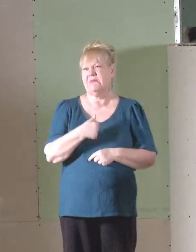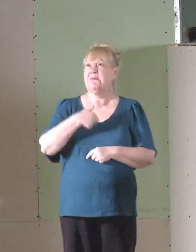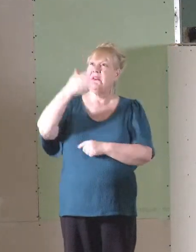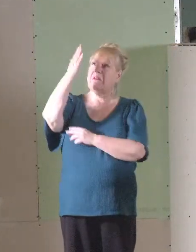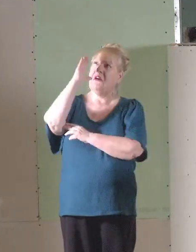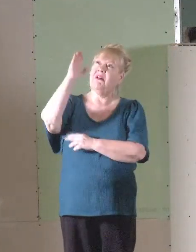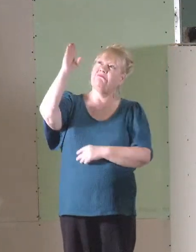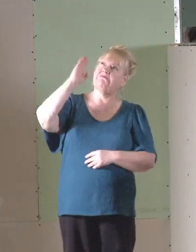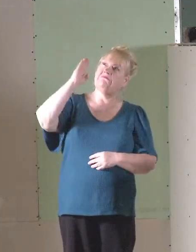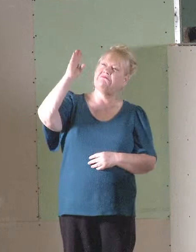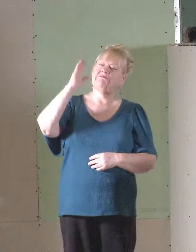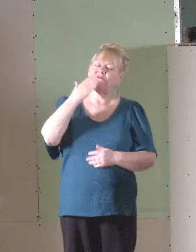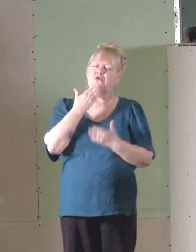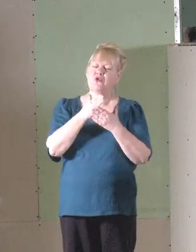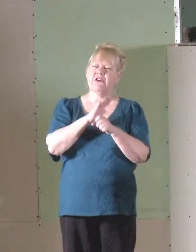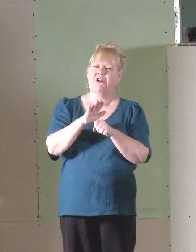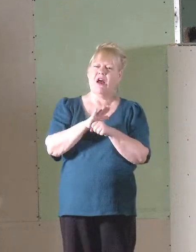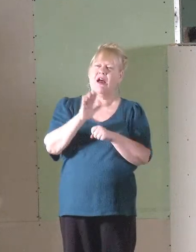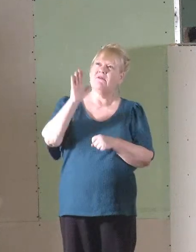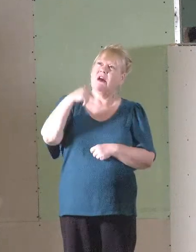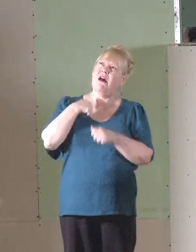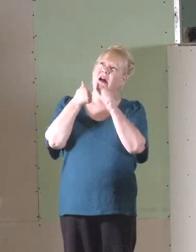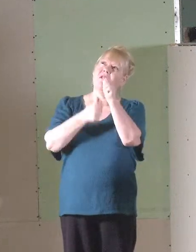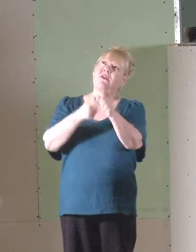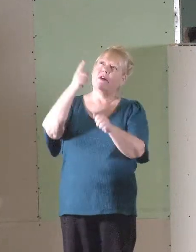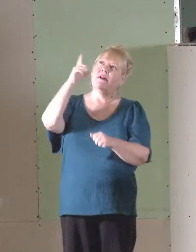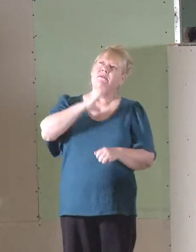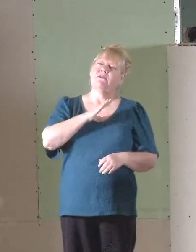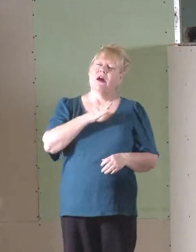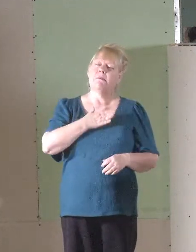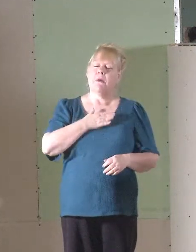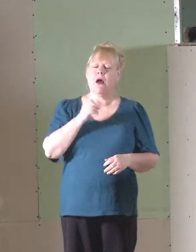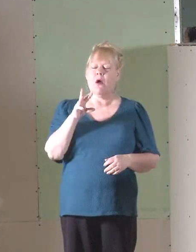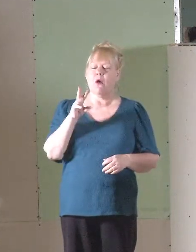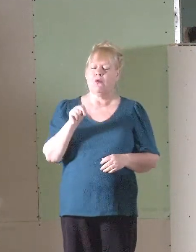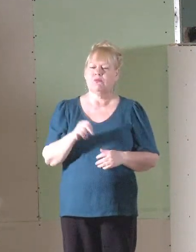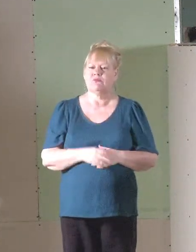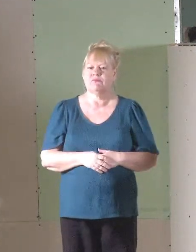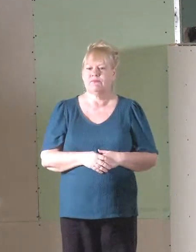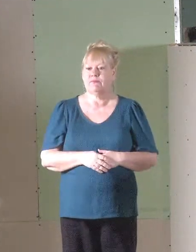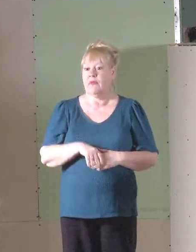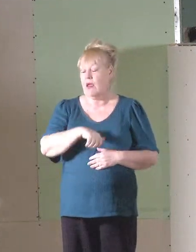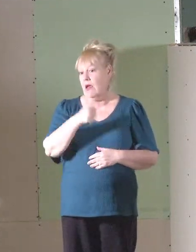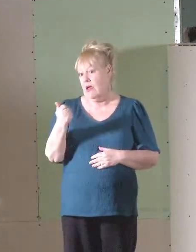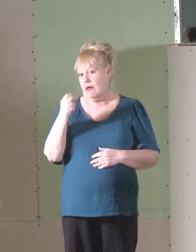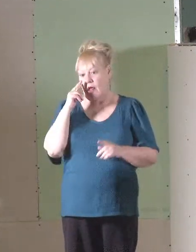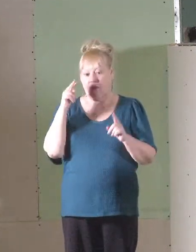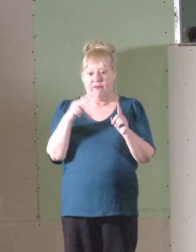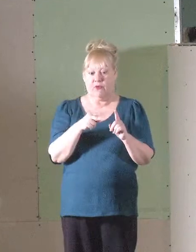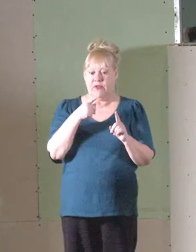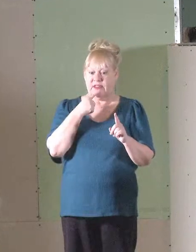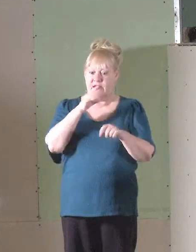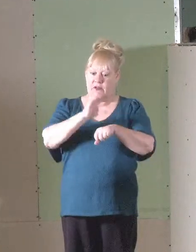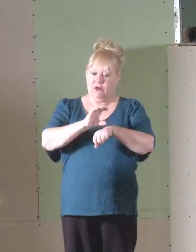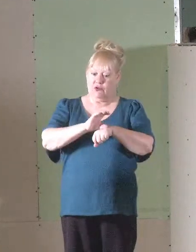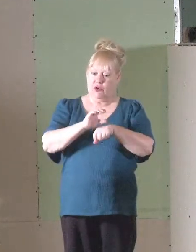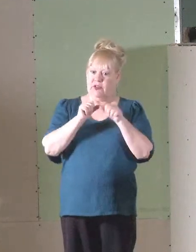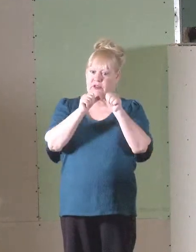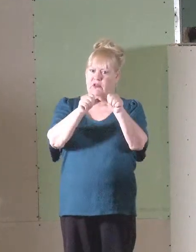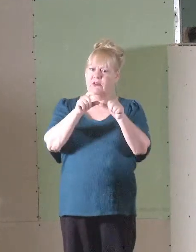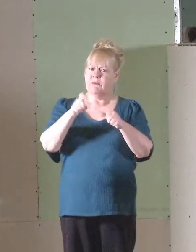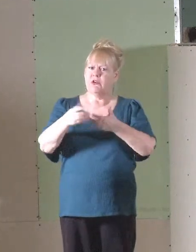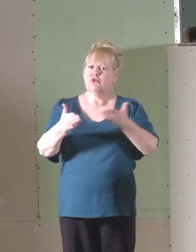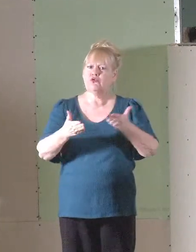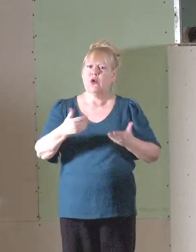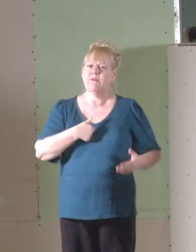God got a good thing going on. I can follow him just fine on my own. Another view that says the church exists to serve